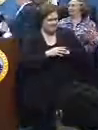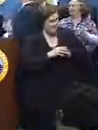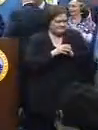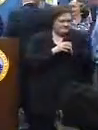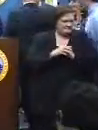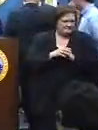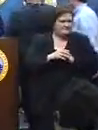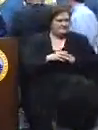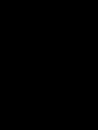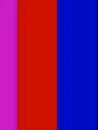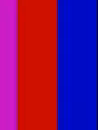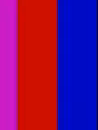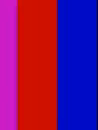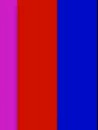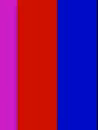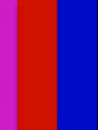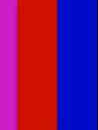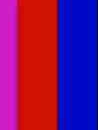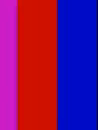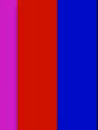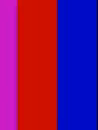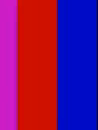All right. See Another good day.